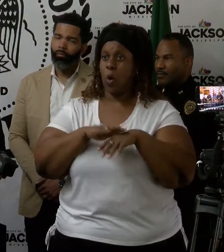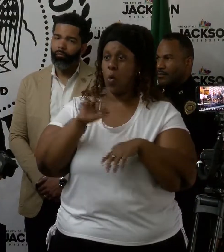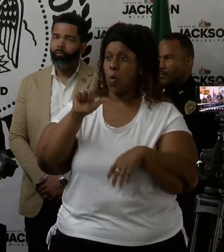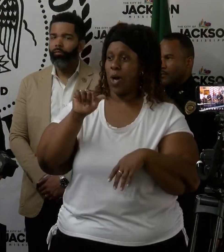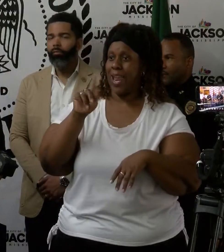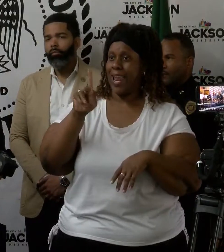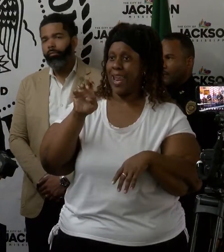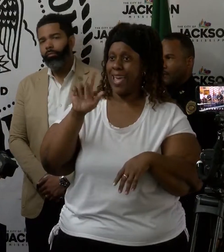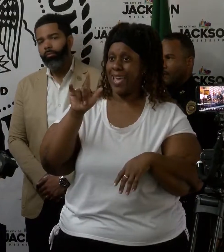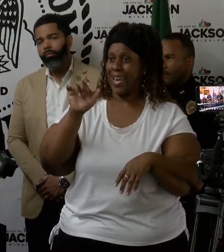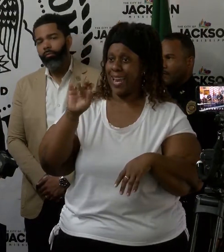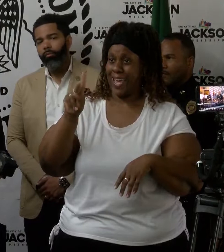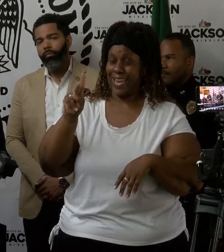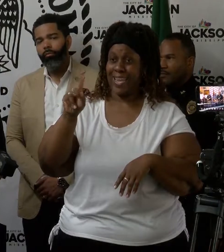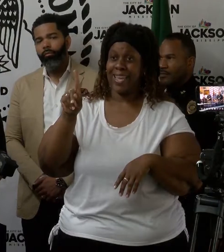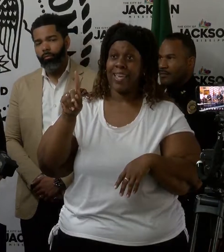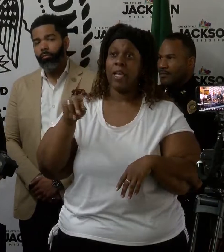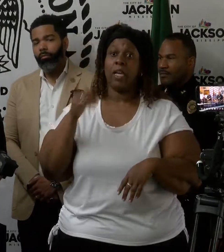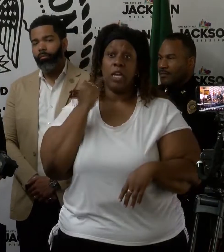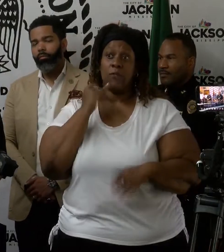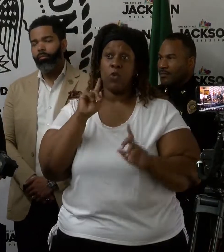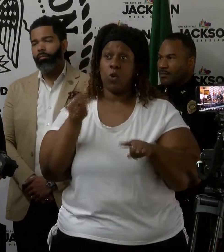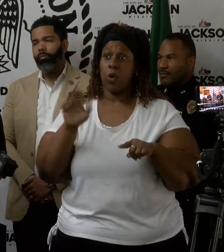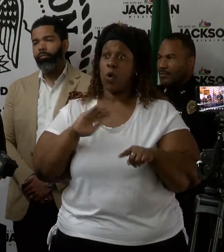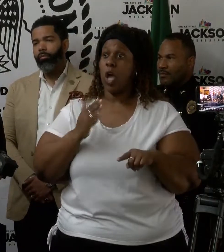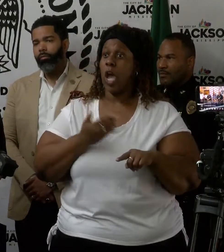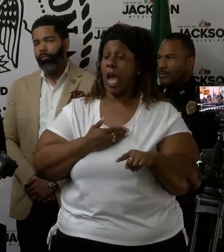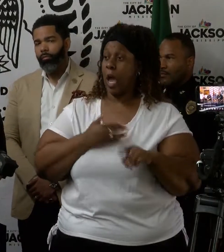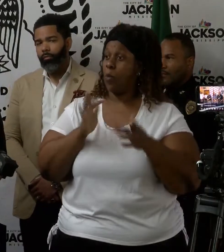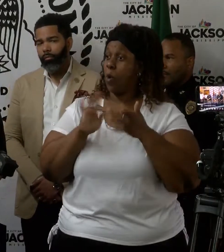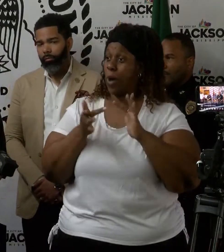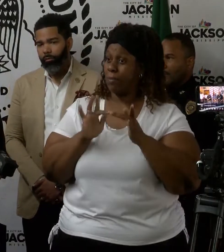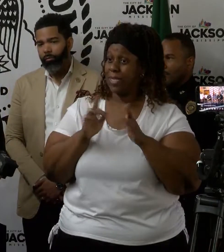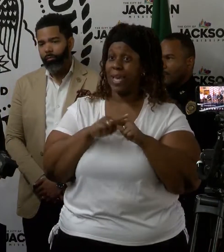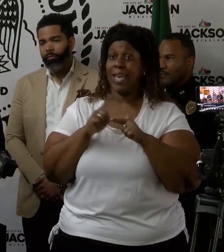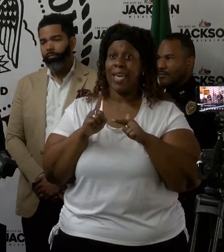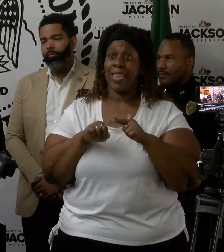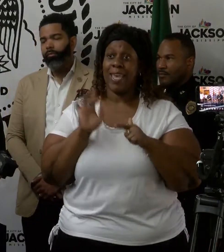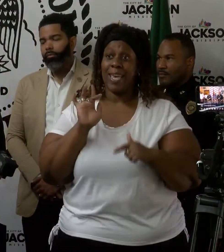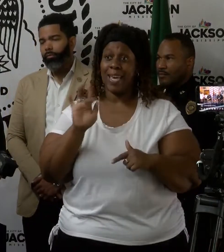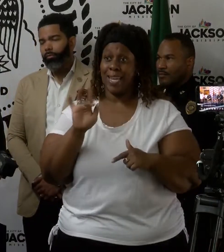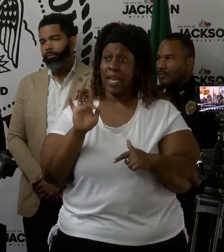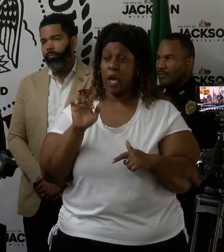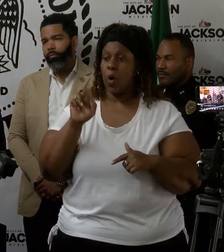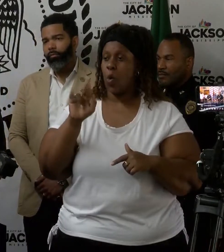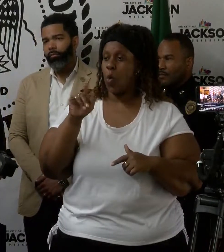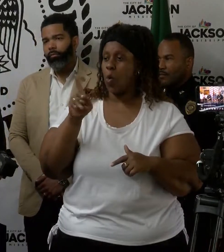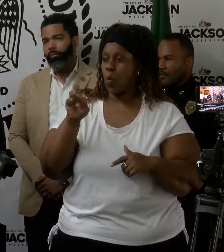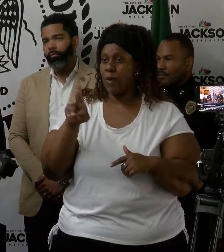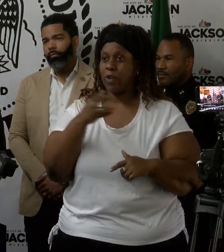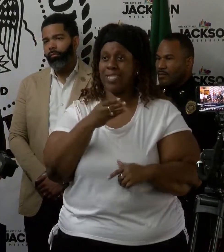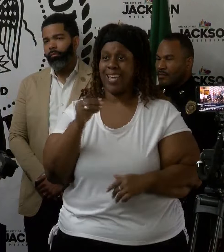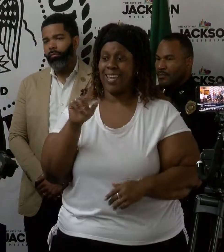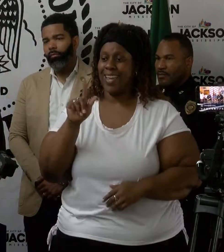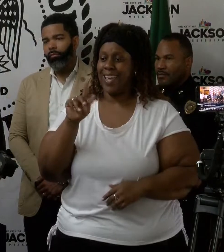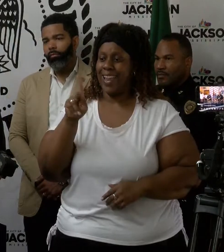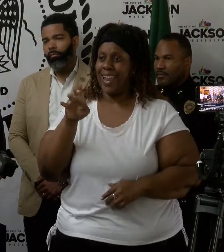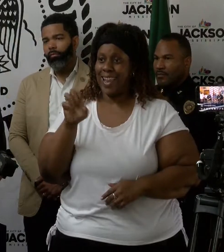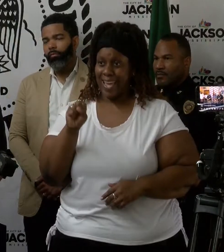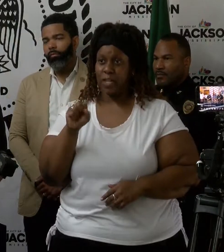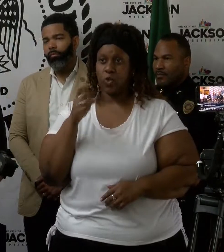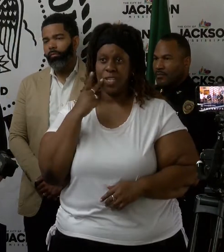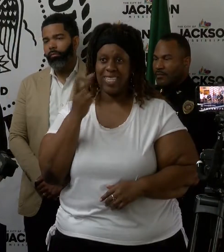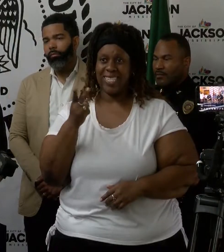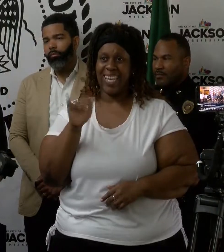if you are going to our website, weather.gov Slant Jan, and click on Rivers and Lakes, you can actually go and find river